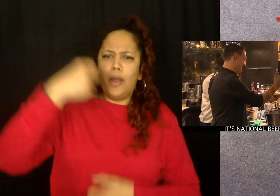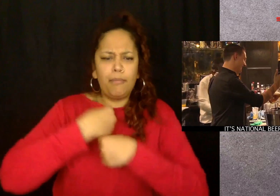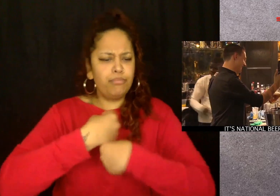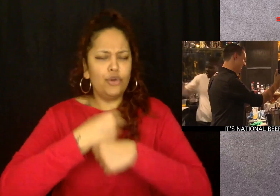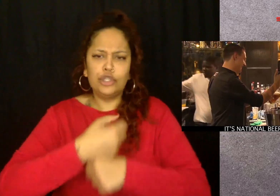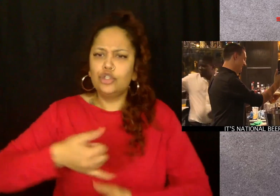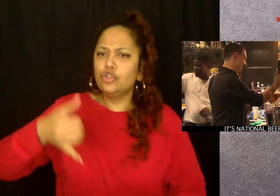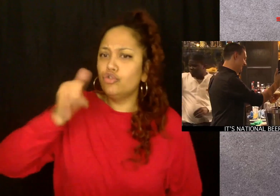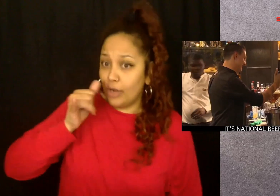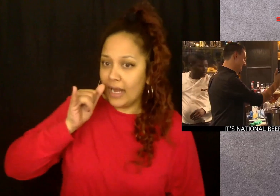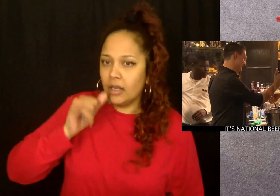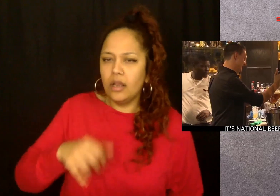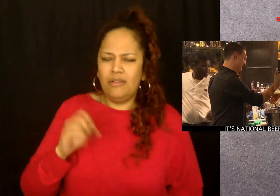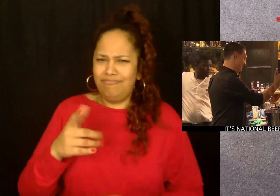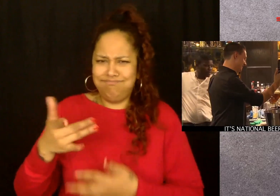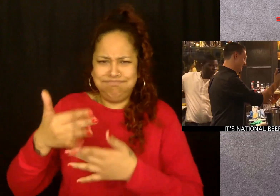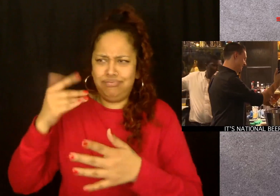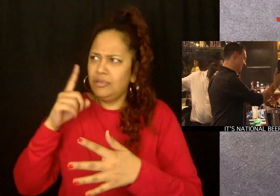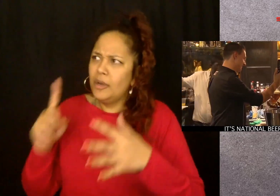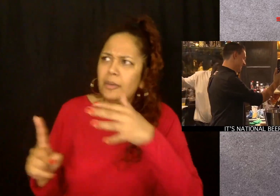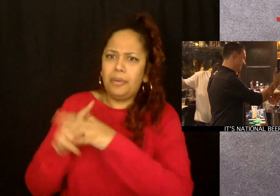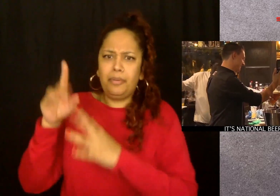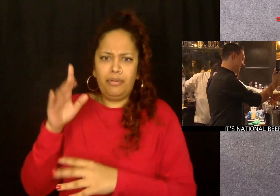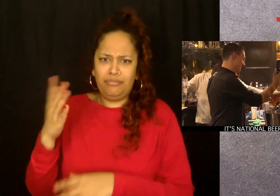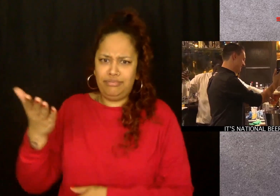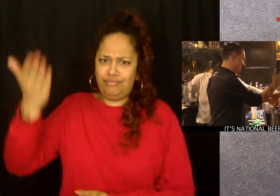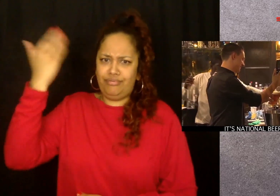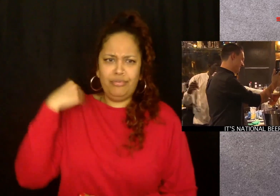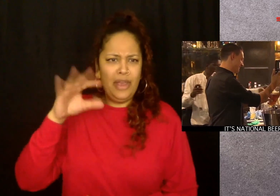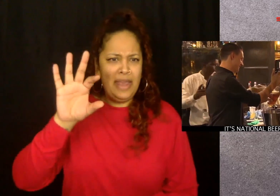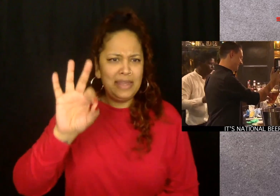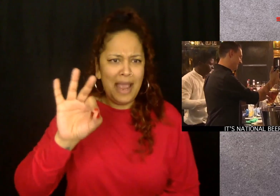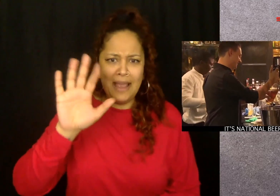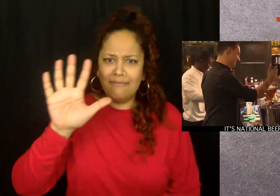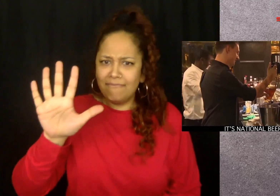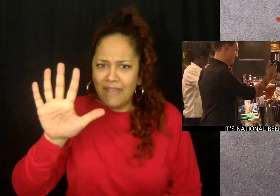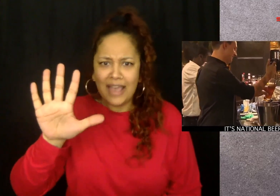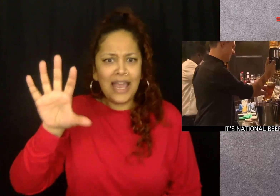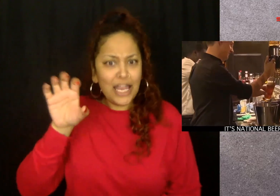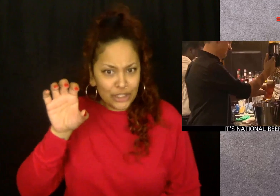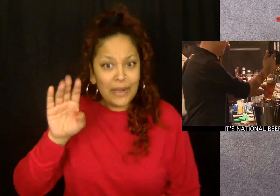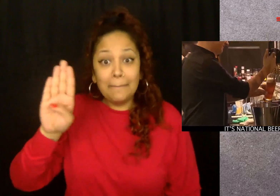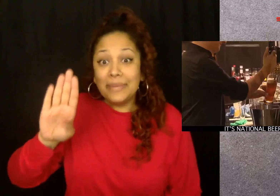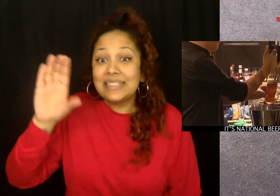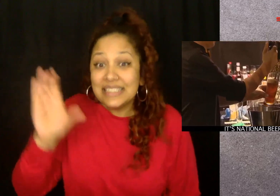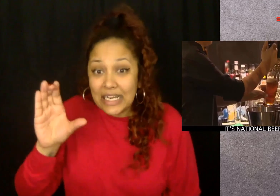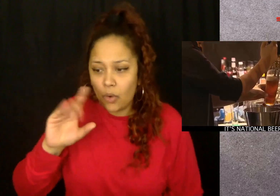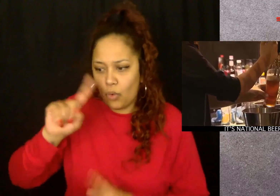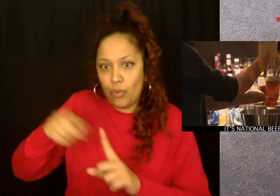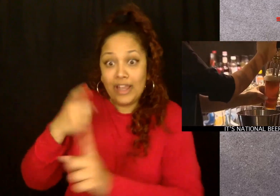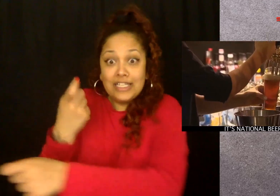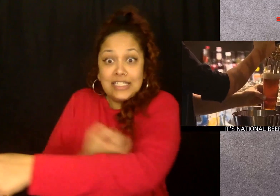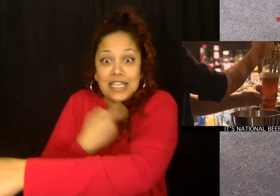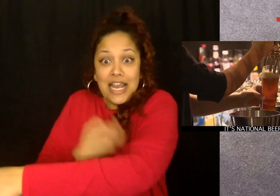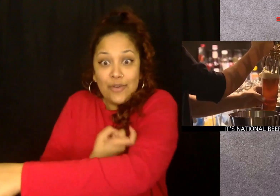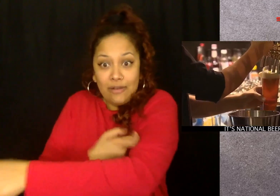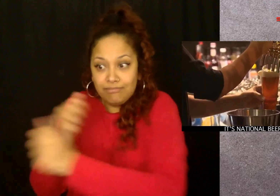It is also one of the world's oldest drinks, possibly dating back to 9500 BC when